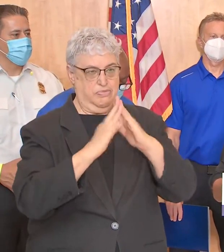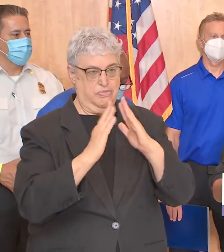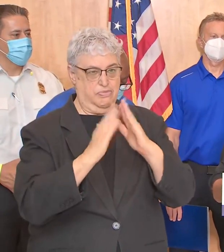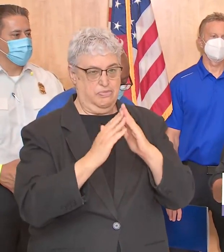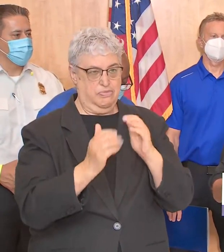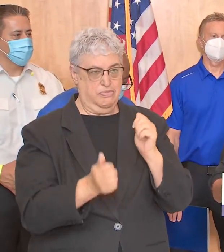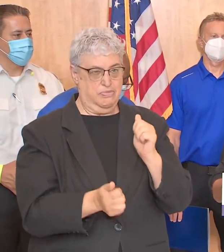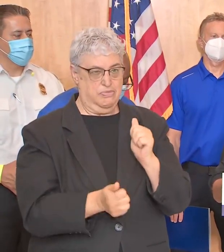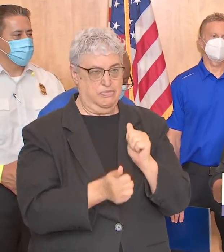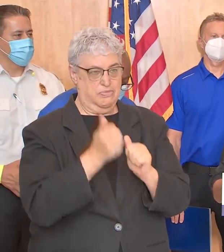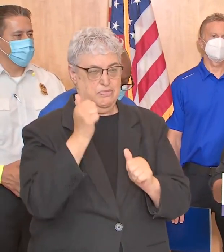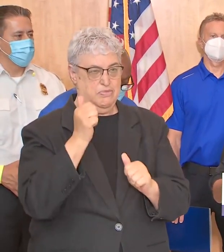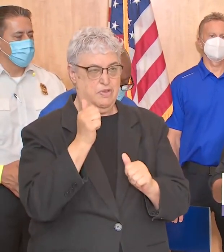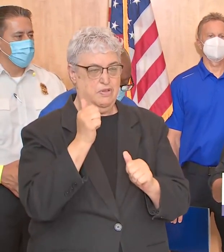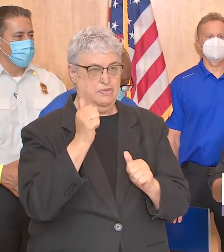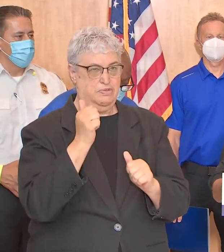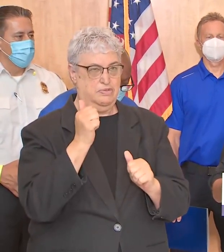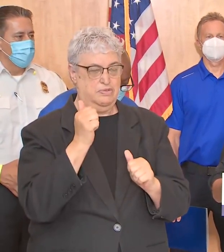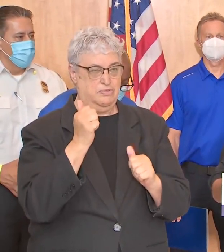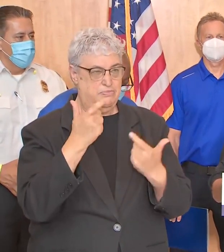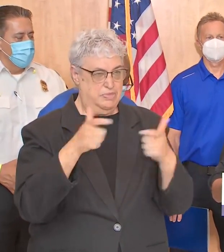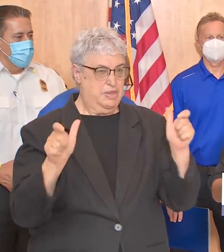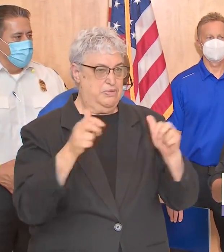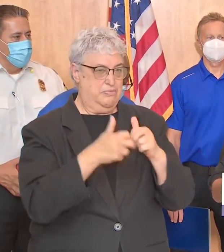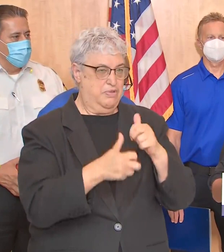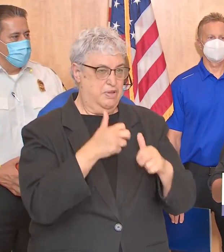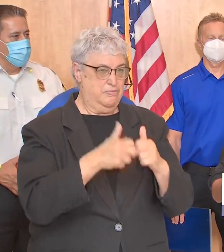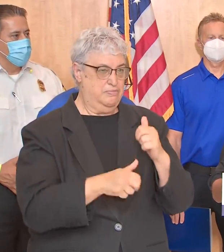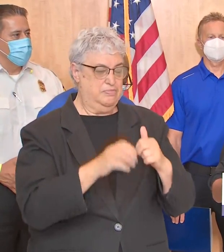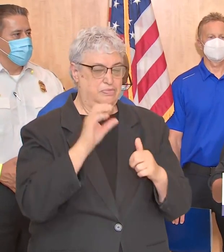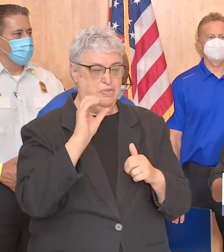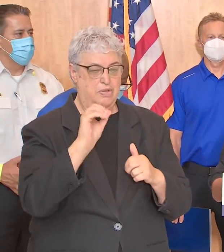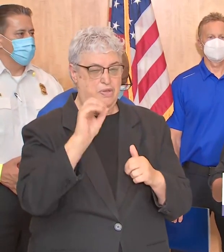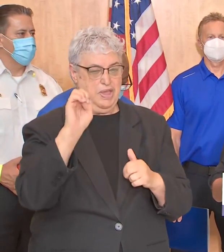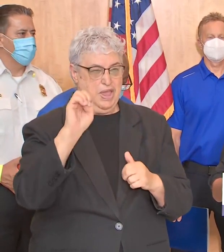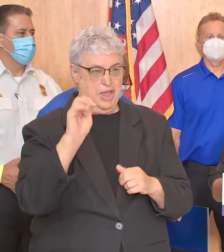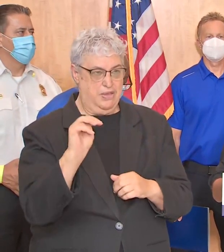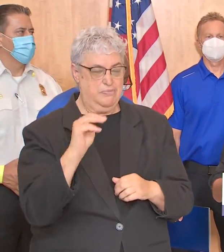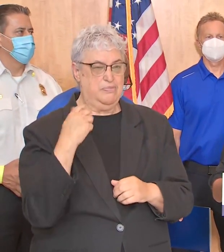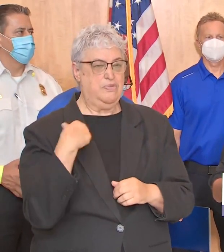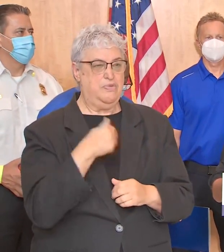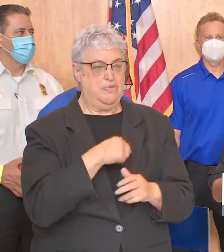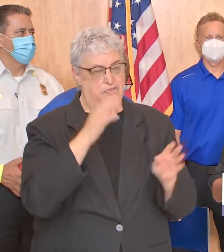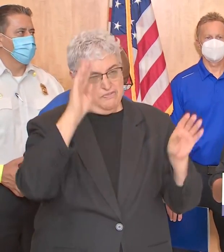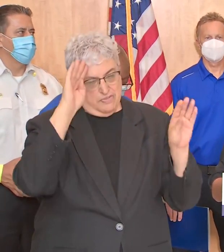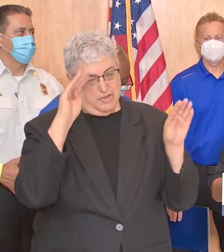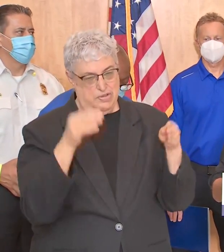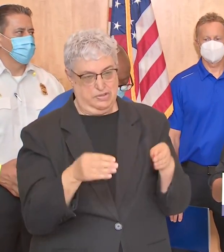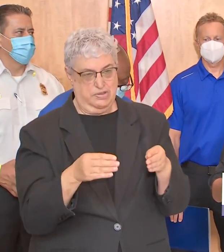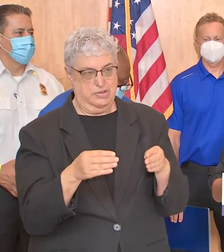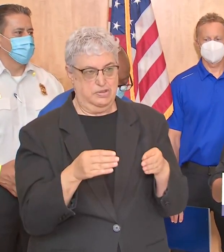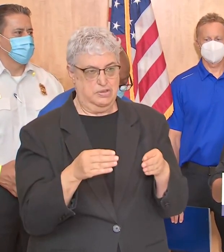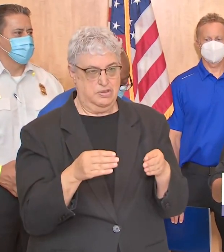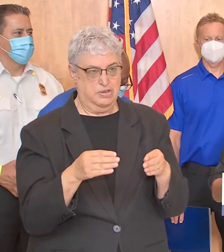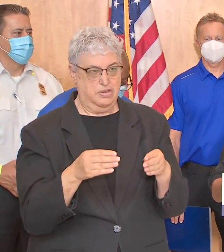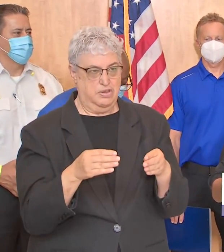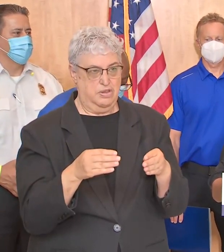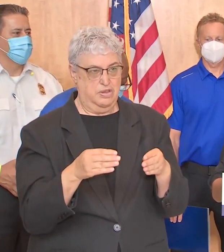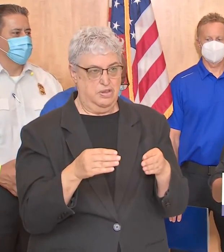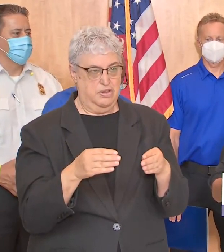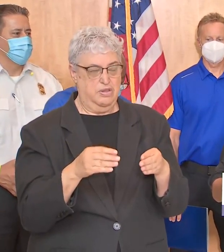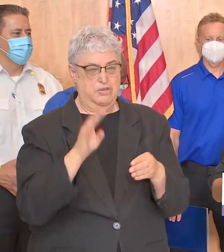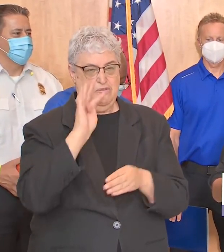that are most at risk for the storm according to the office of emergency management we are focusing right now on the cord